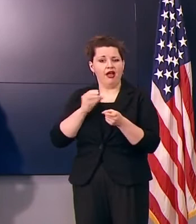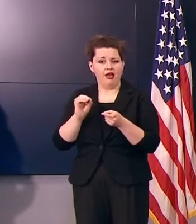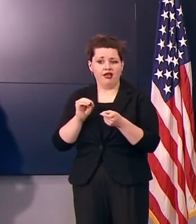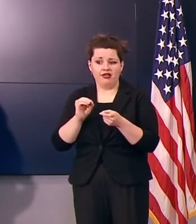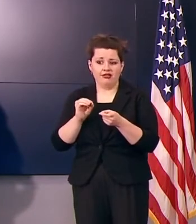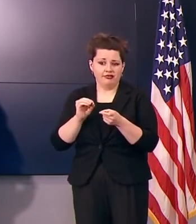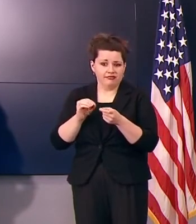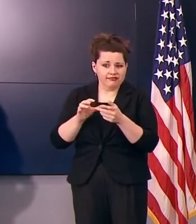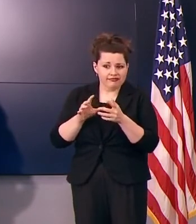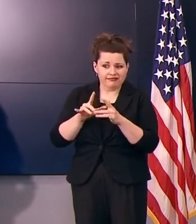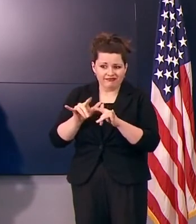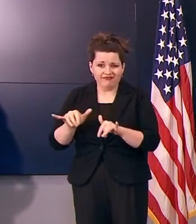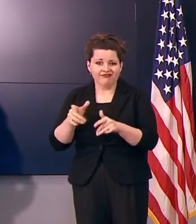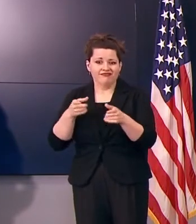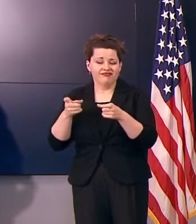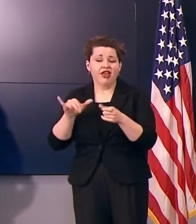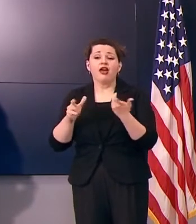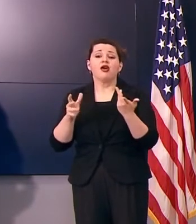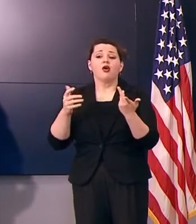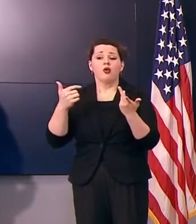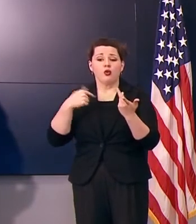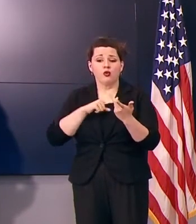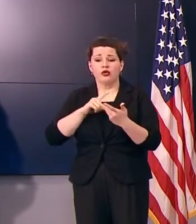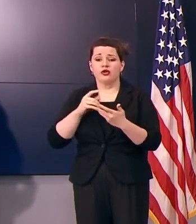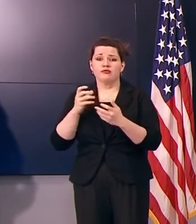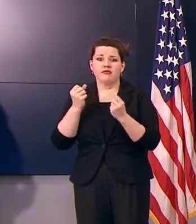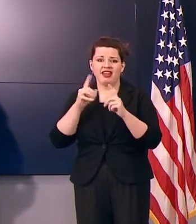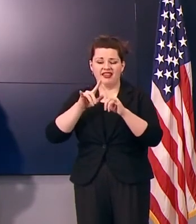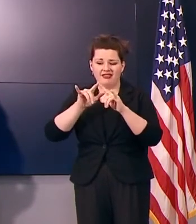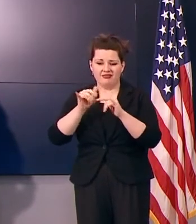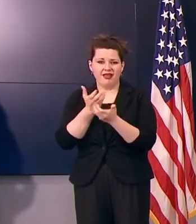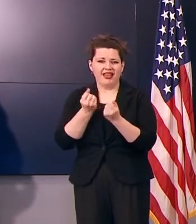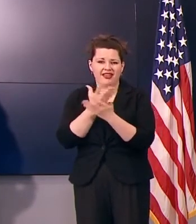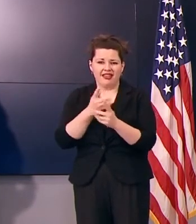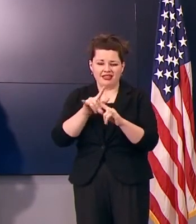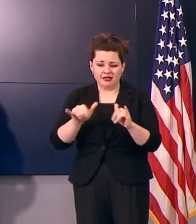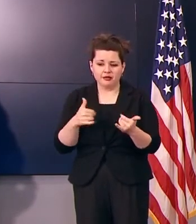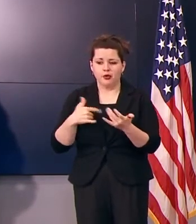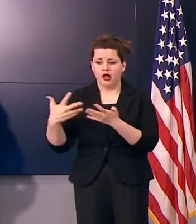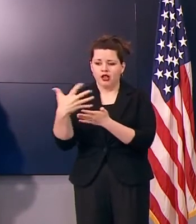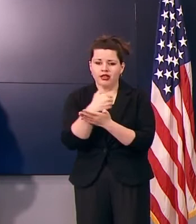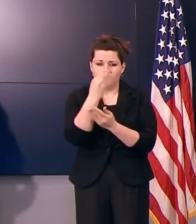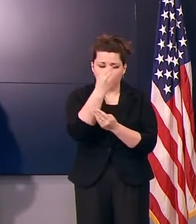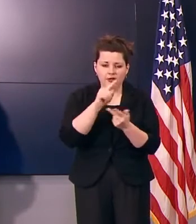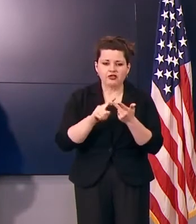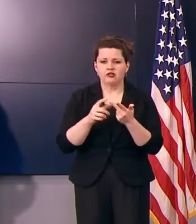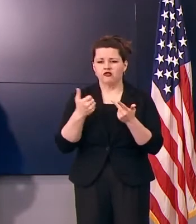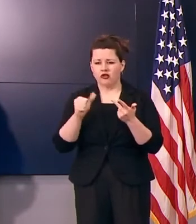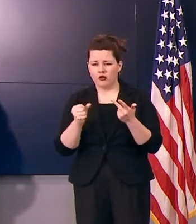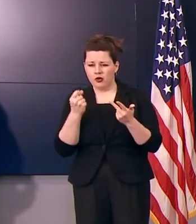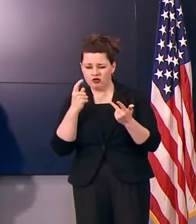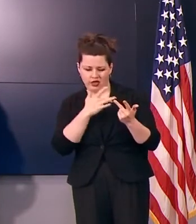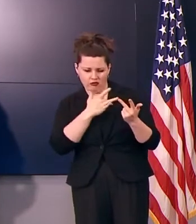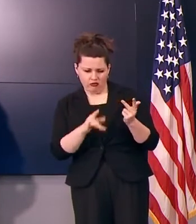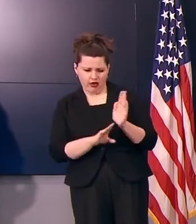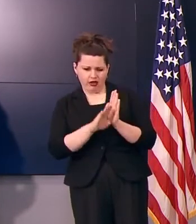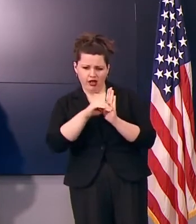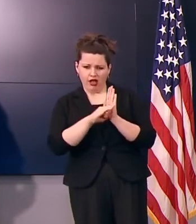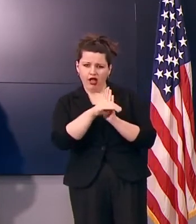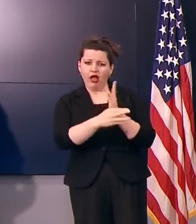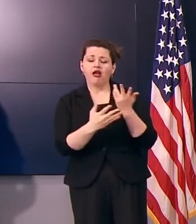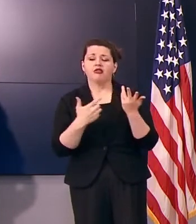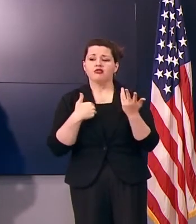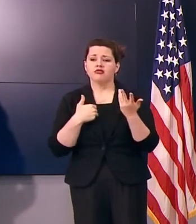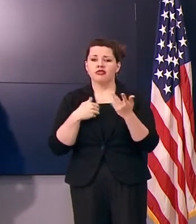information, we're orienting it by time and place to understand and characterize trends at a variety of geographic levels.